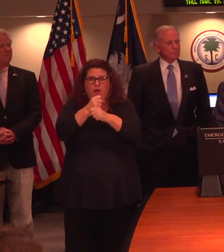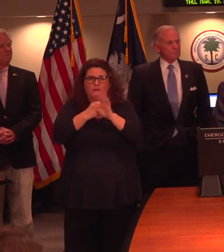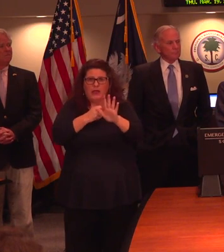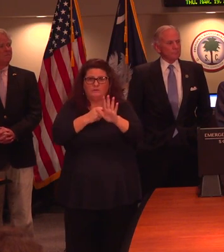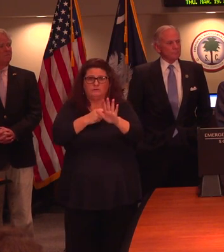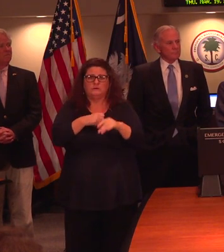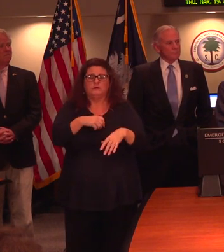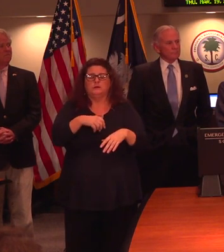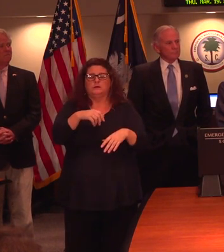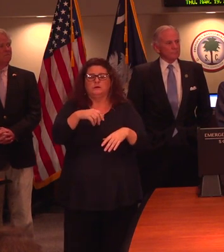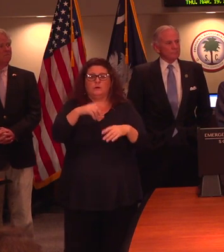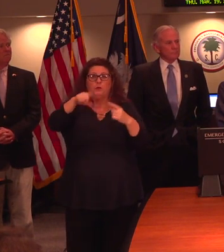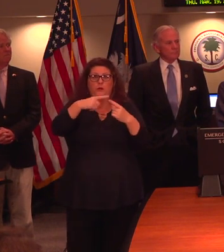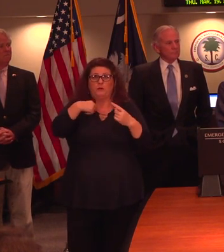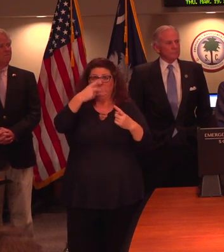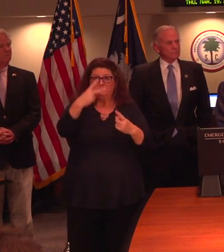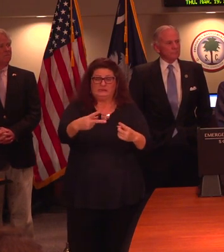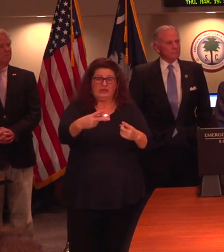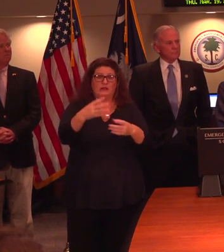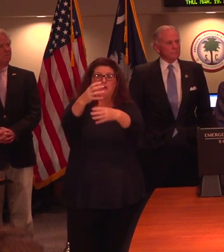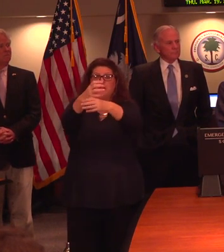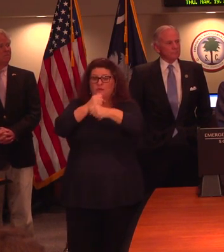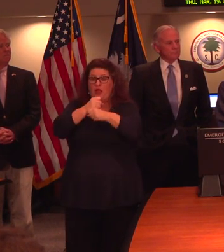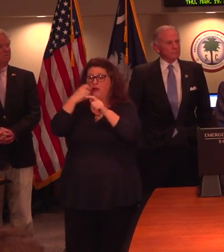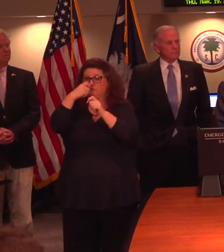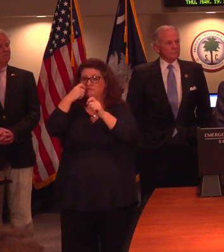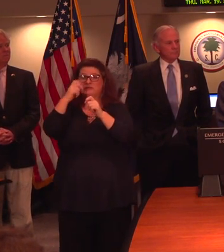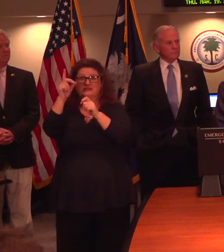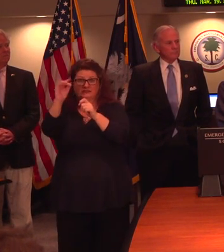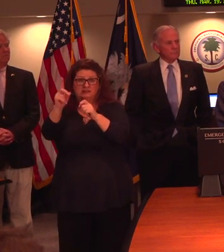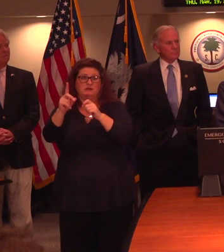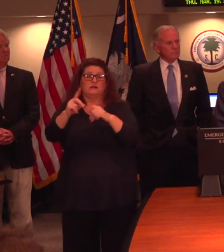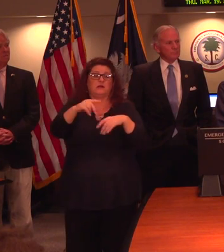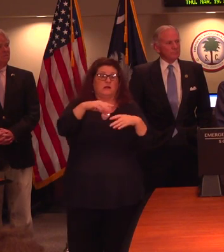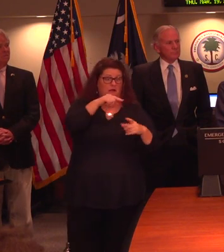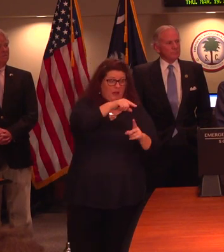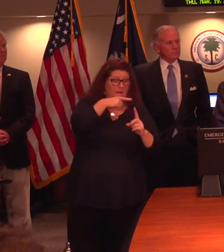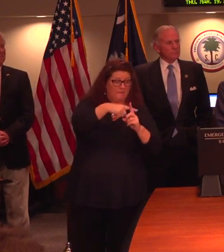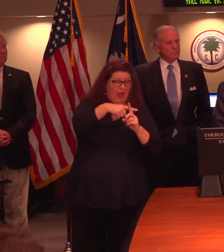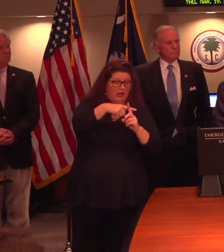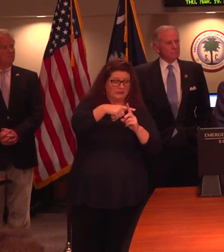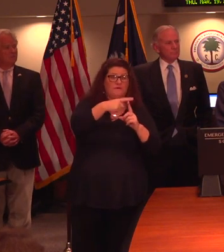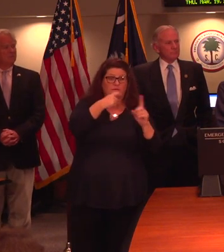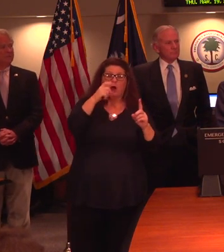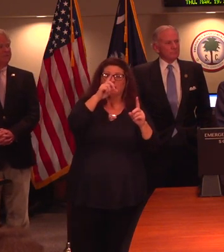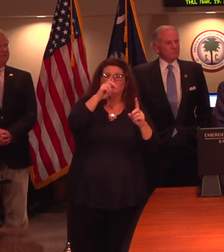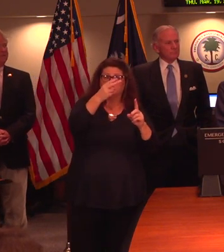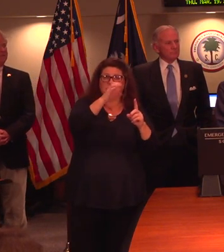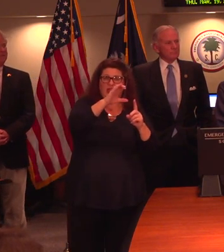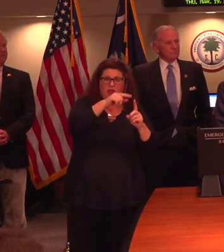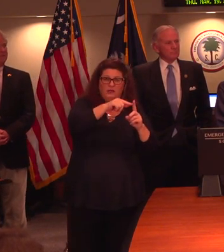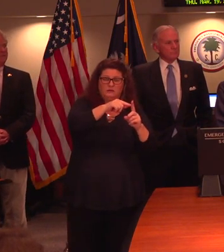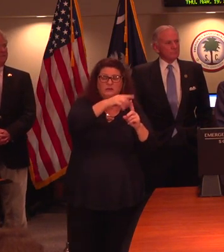at the proportion of positives from all those tested, roughly 10 percent from the DHEC laboratory, because we get positives and negatives, that